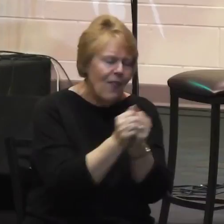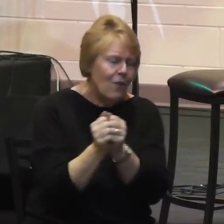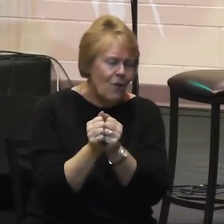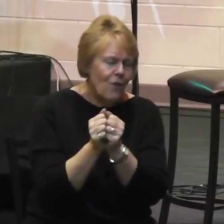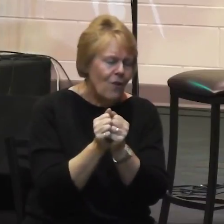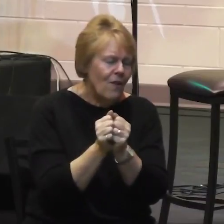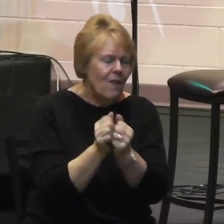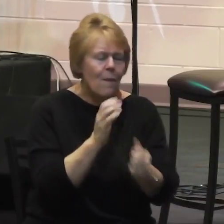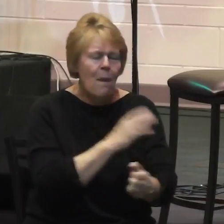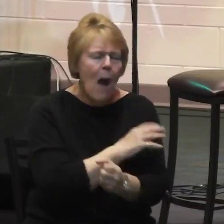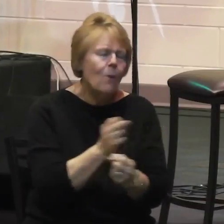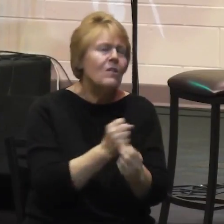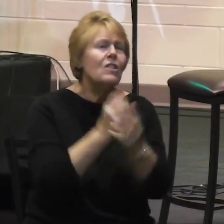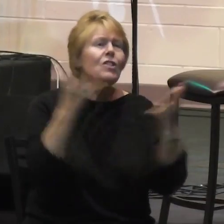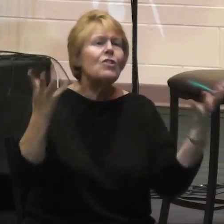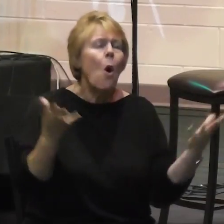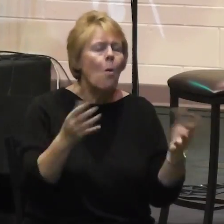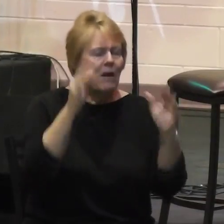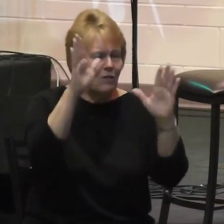parts.